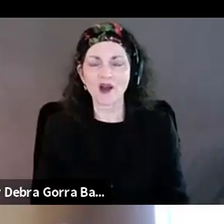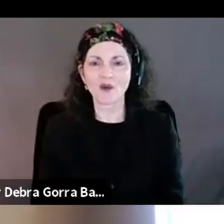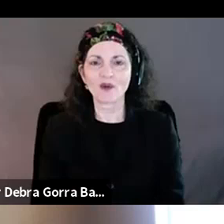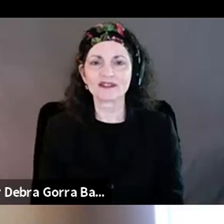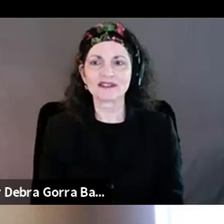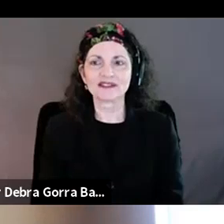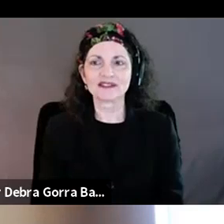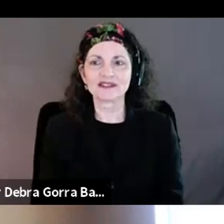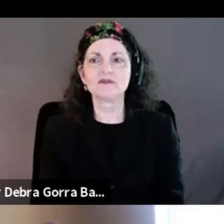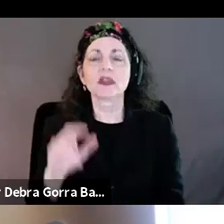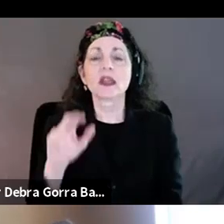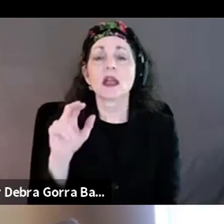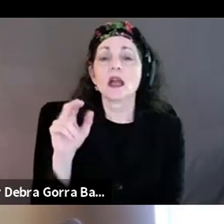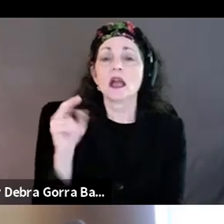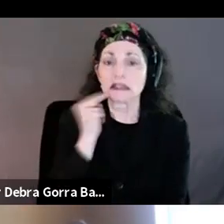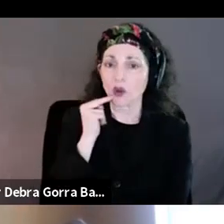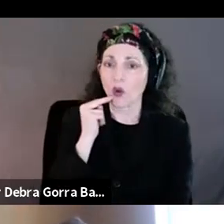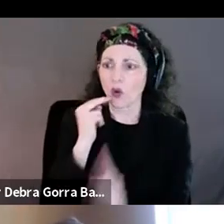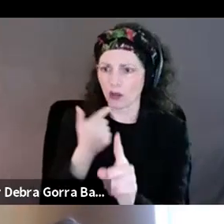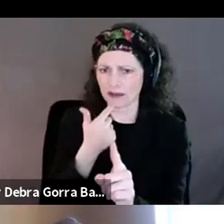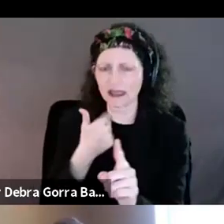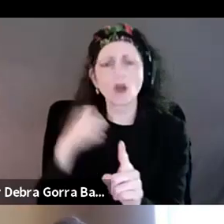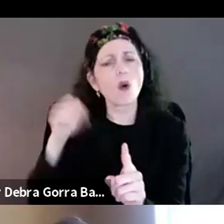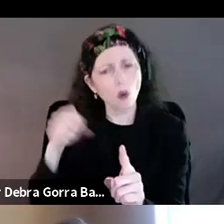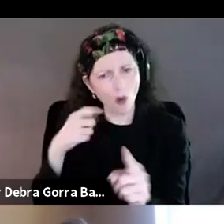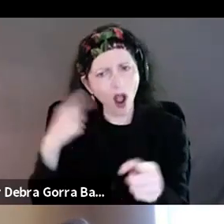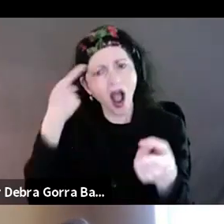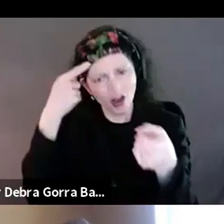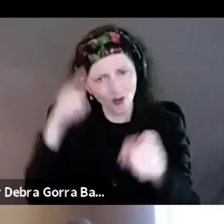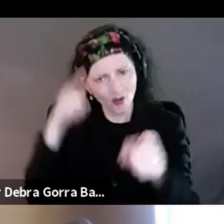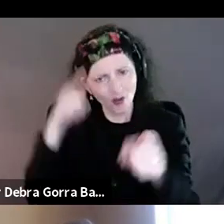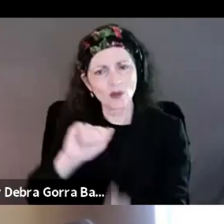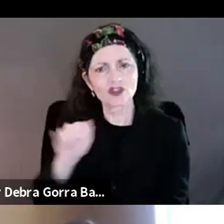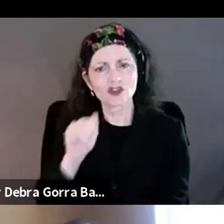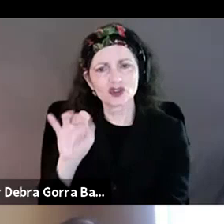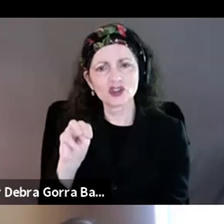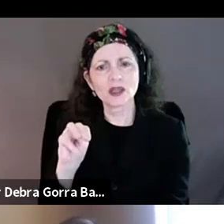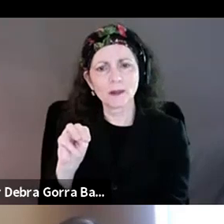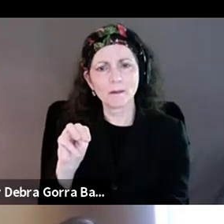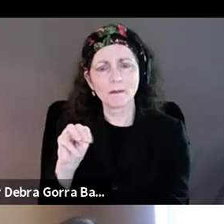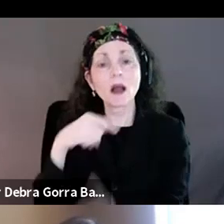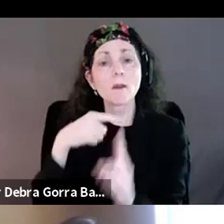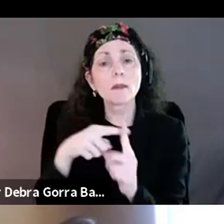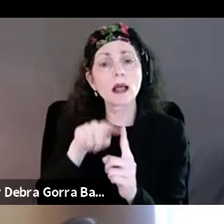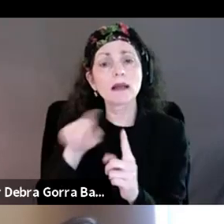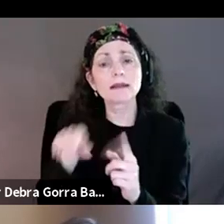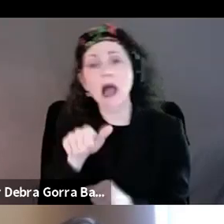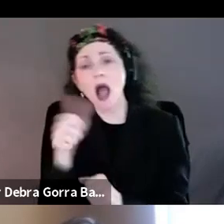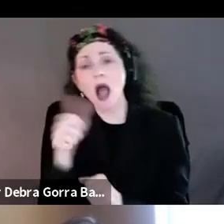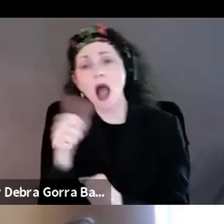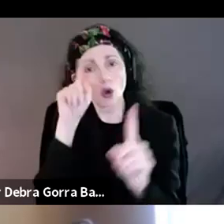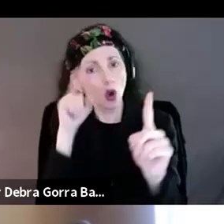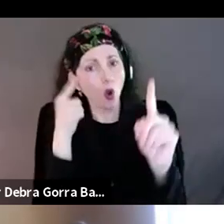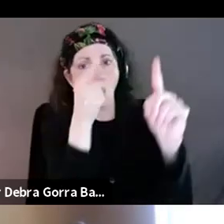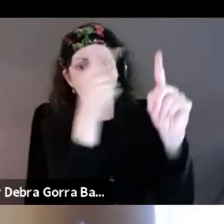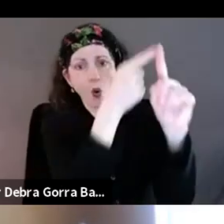I am. I totally agree with Jim. And I just wanted to also say that I think, um, one of our other goals was to, uh, with the film